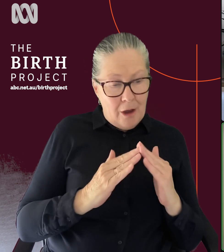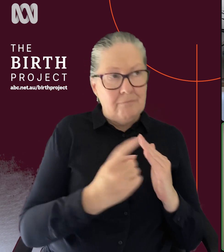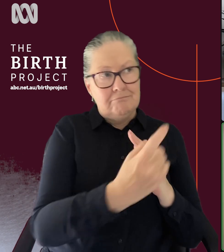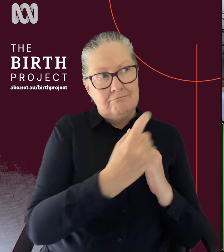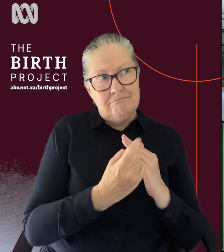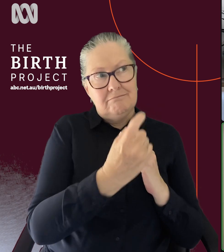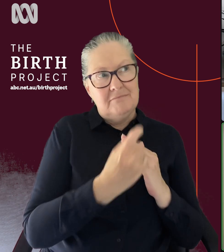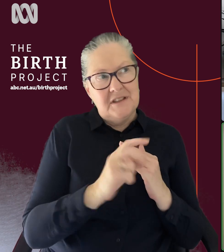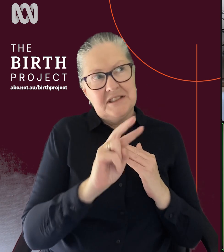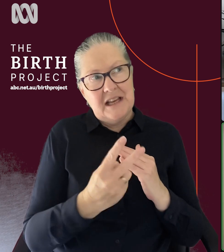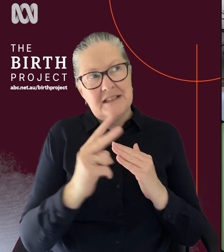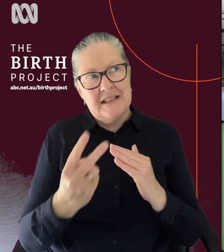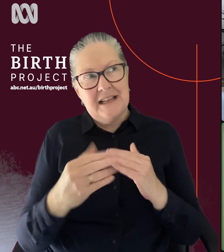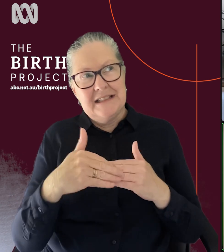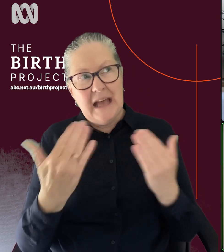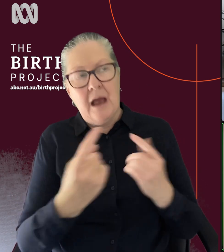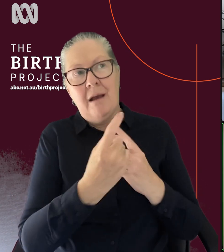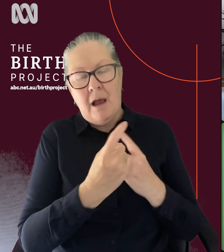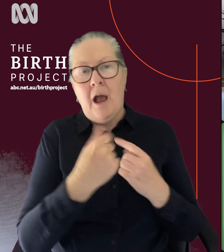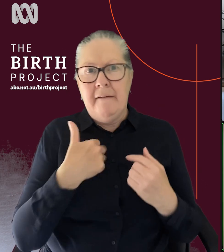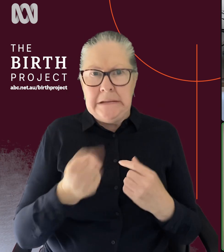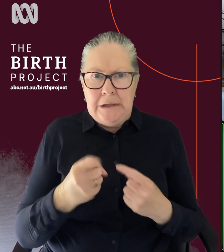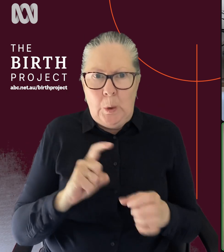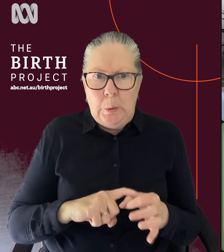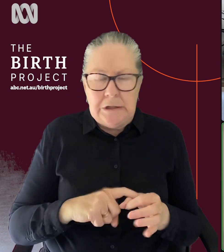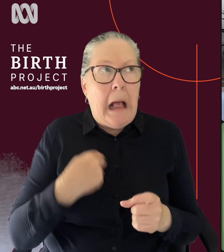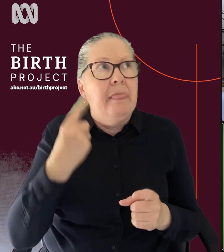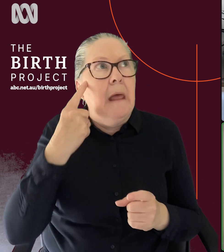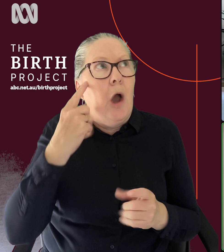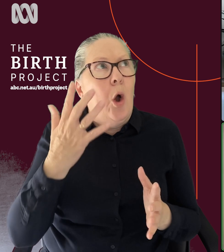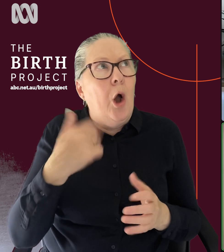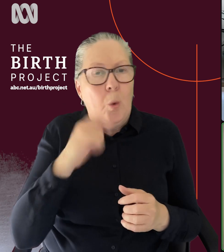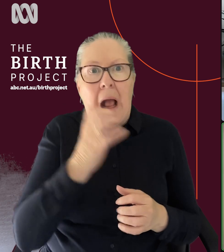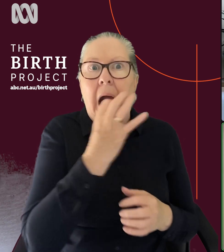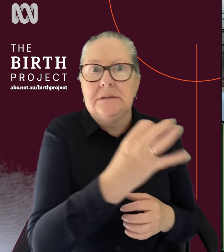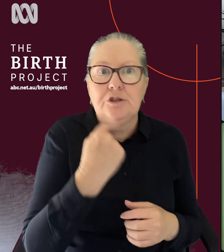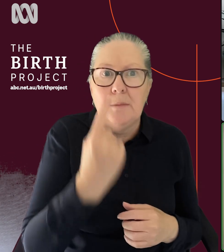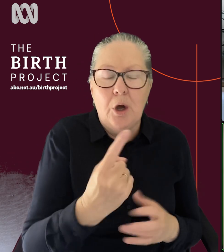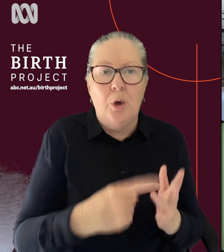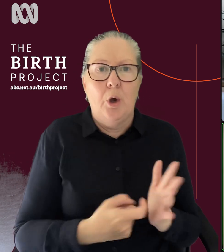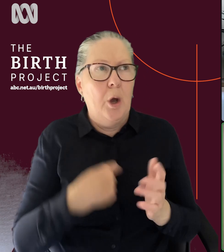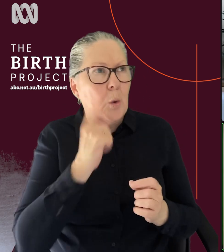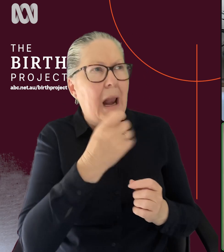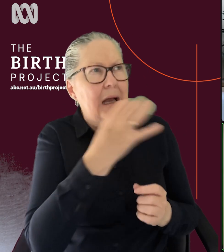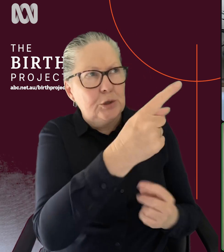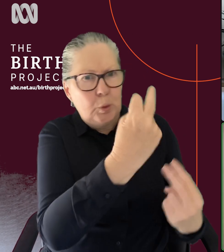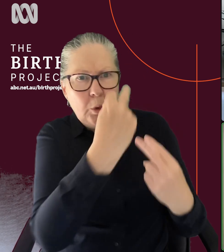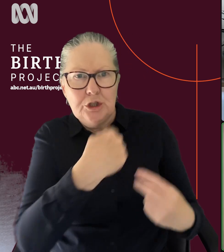every couple of days. And you think, even if you've got a burning question, you can think, oh, she's coming tomorrow. I'll ask her or I'll get her to watch her feed or I'll get her to have a look at my